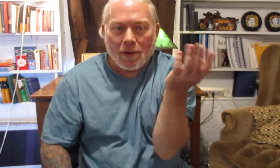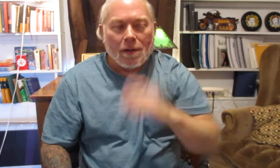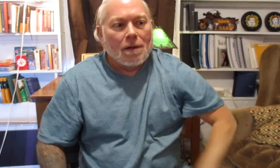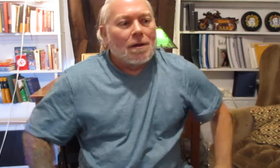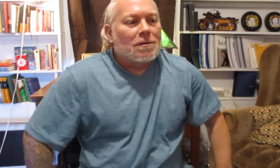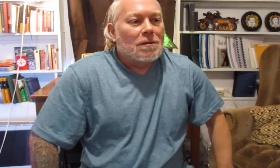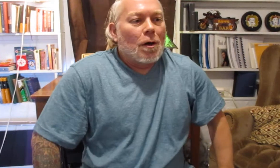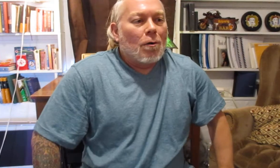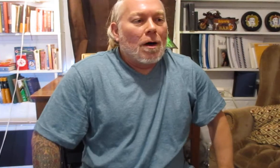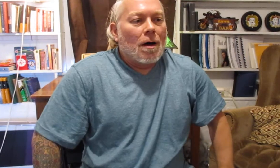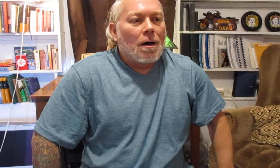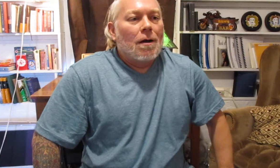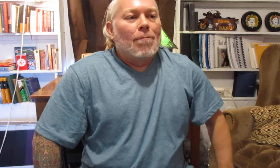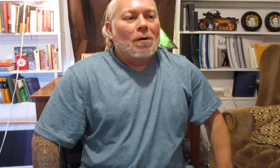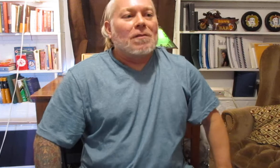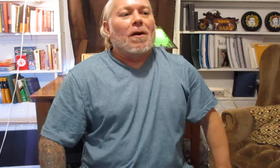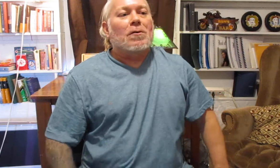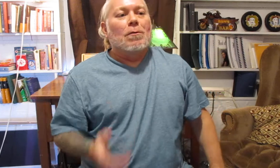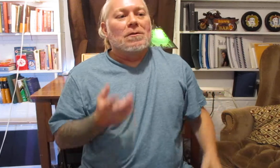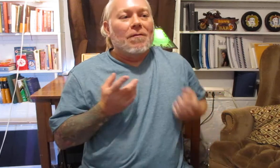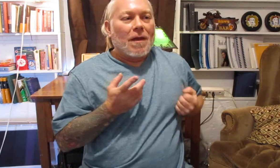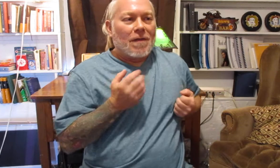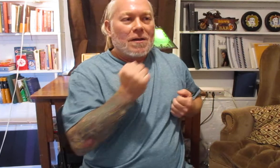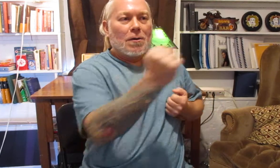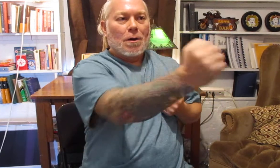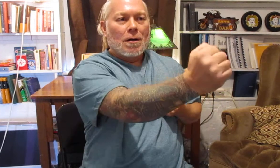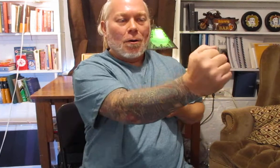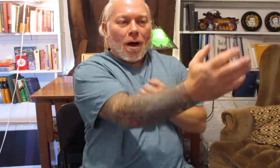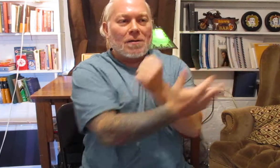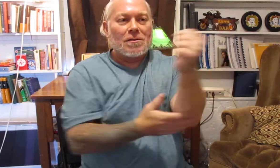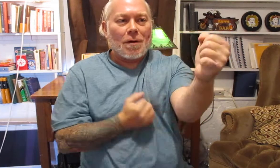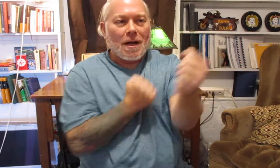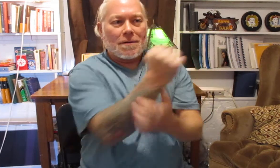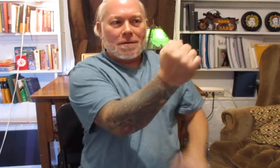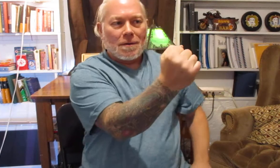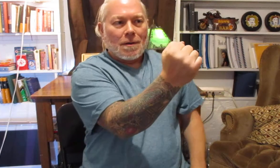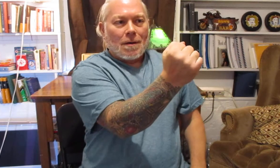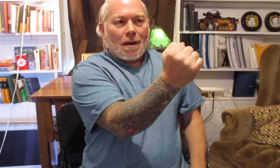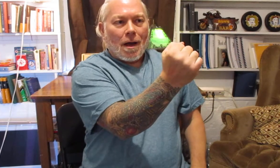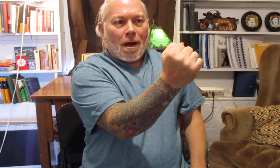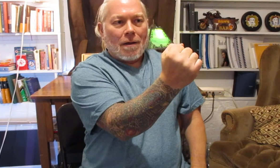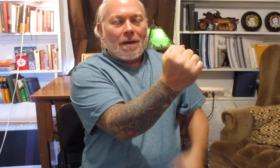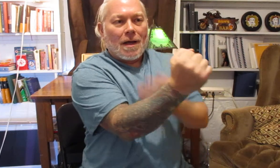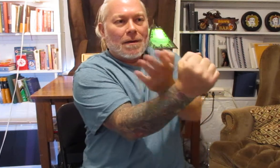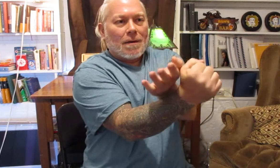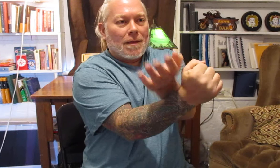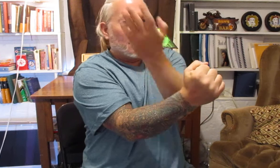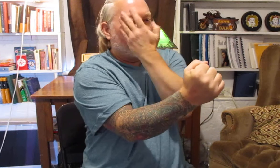so uh most of our tools if if they do go out straight uh then there's this